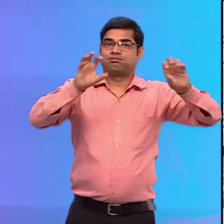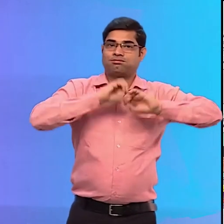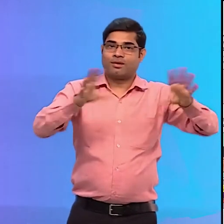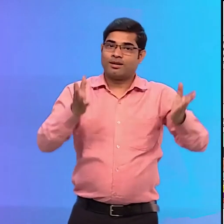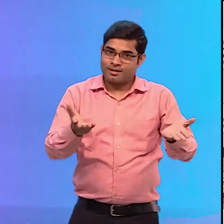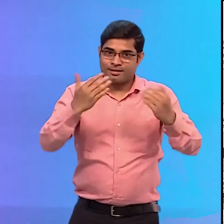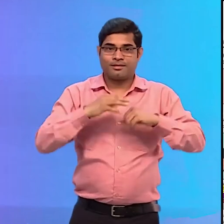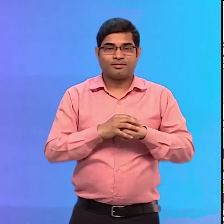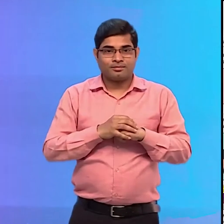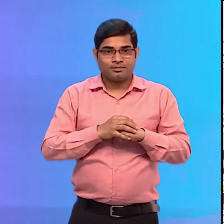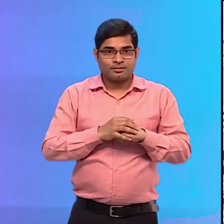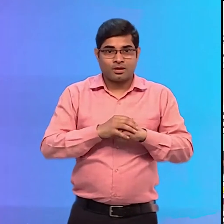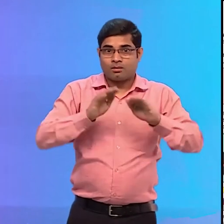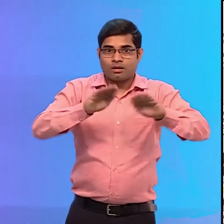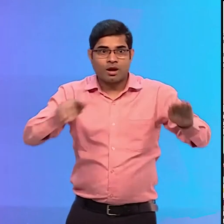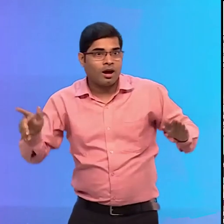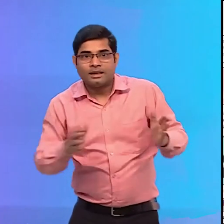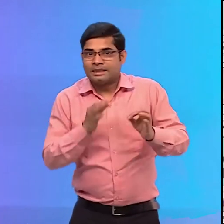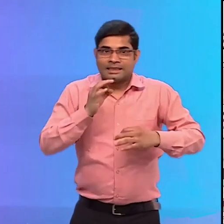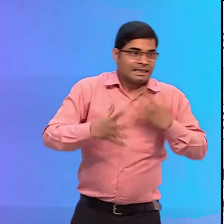The fire had started